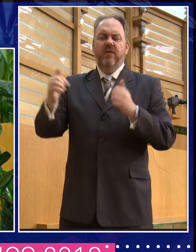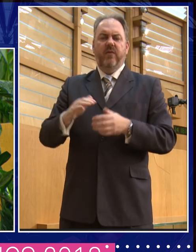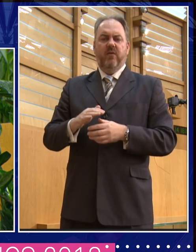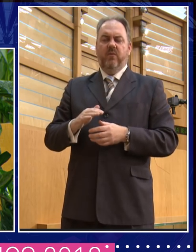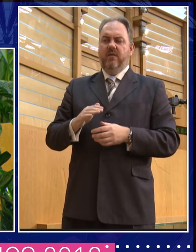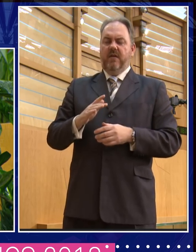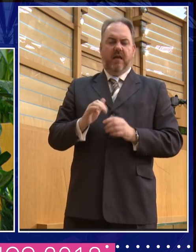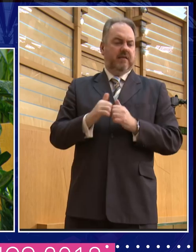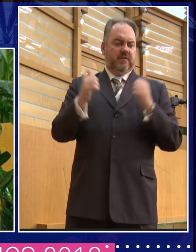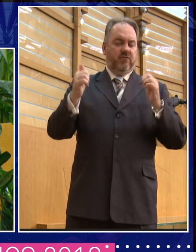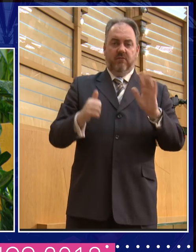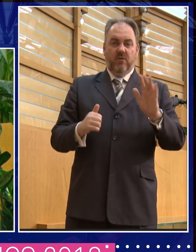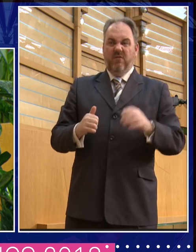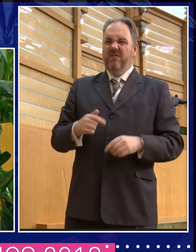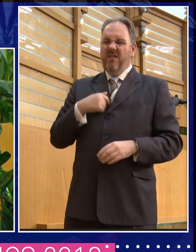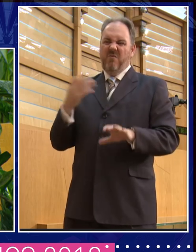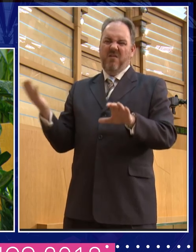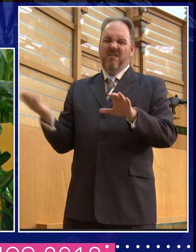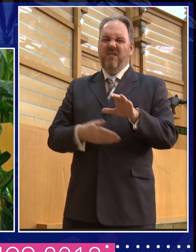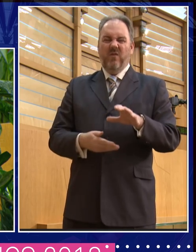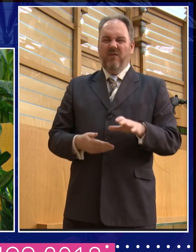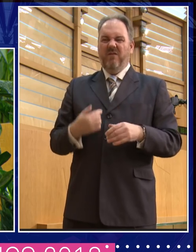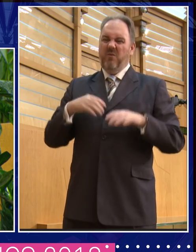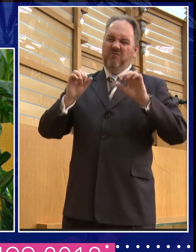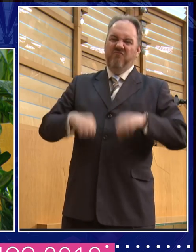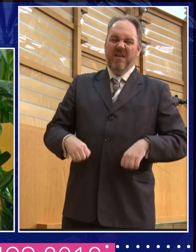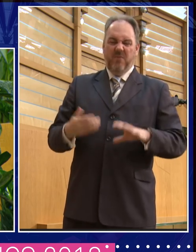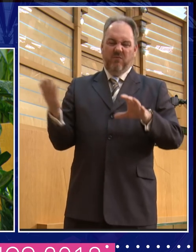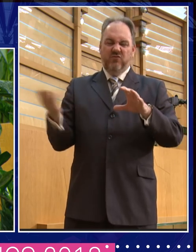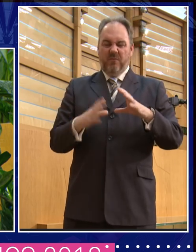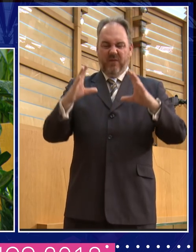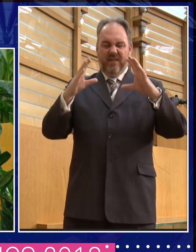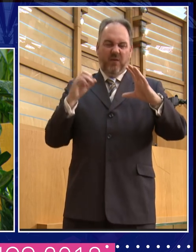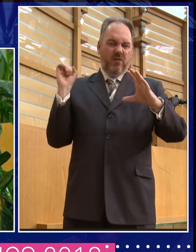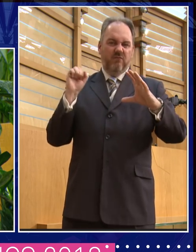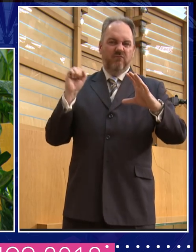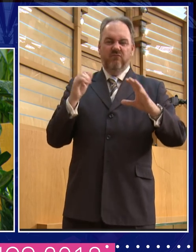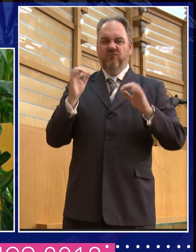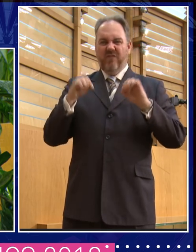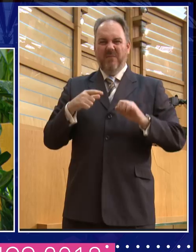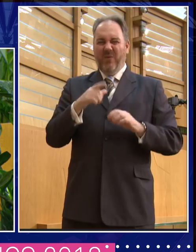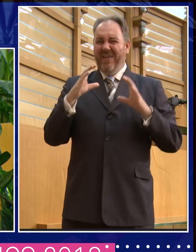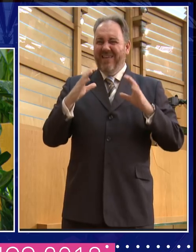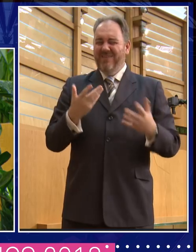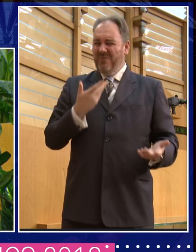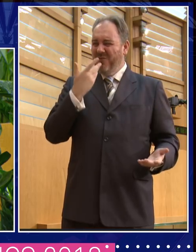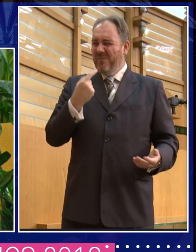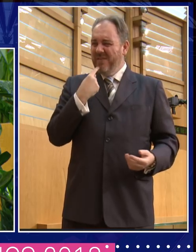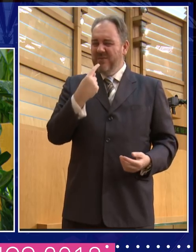speak at all. I'm going to cut your head off and rape it. I'm going to cut your tongue out. And those tropes, of course, go back to,